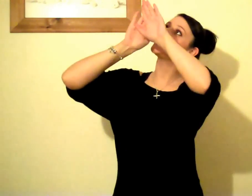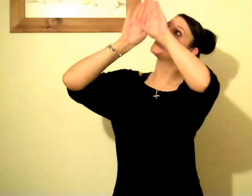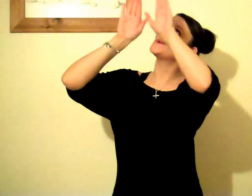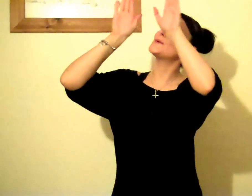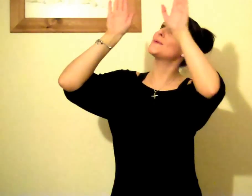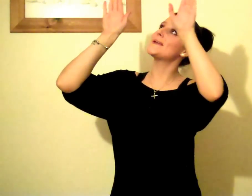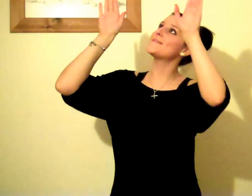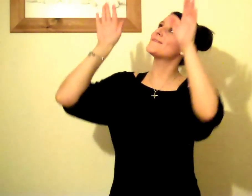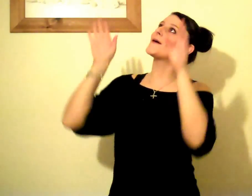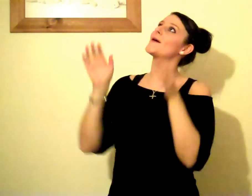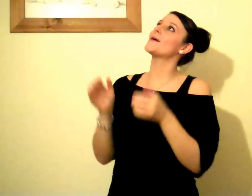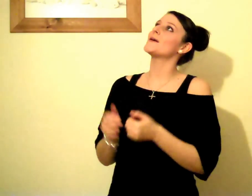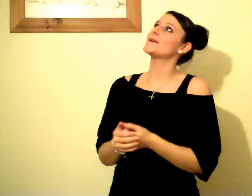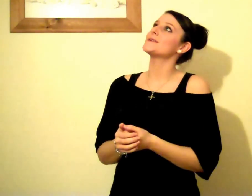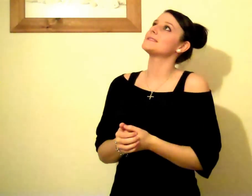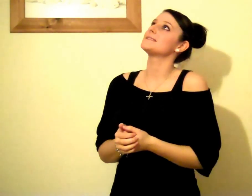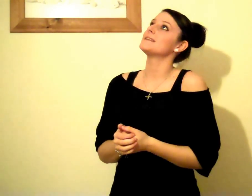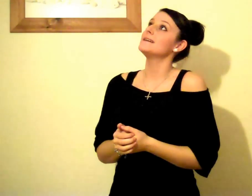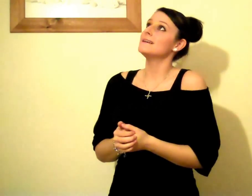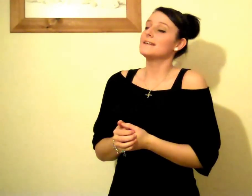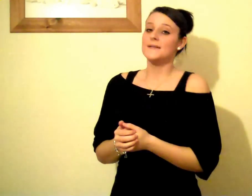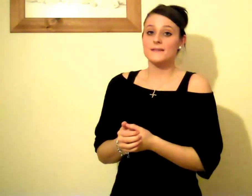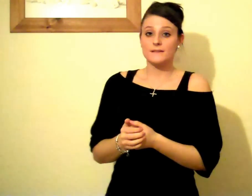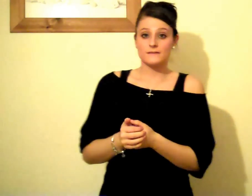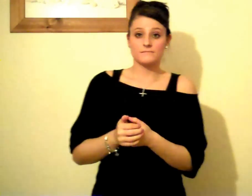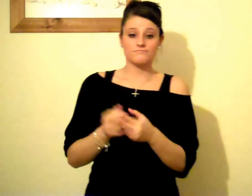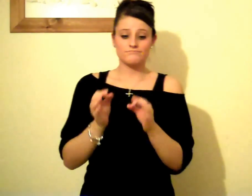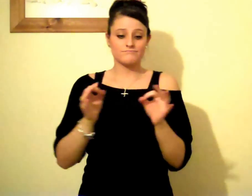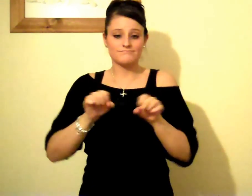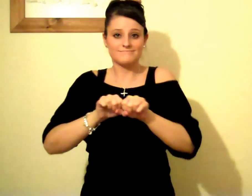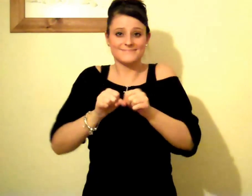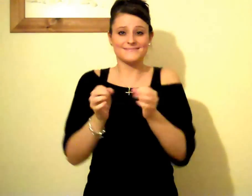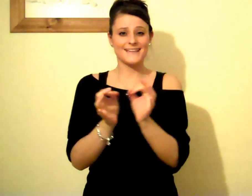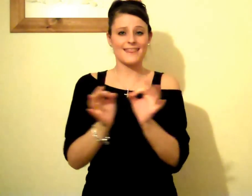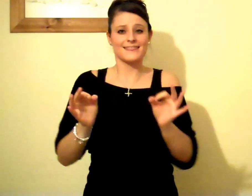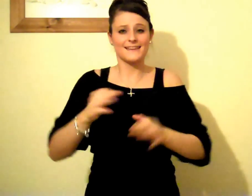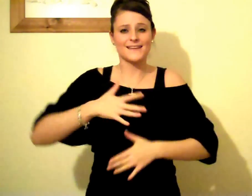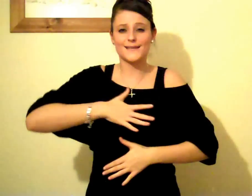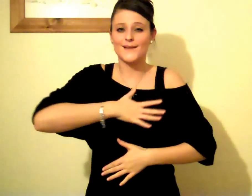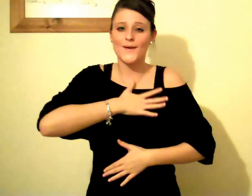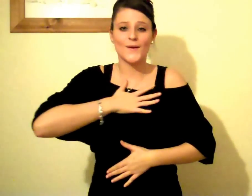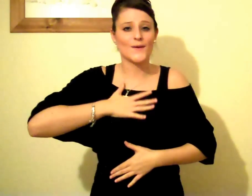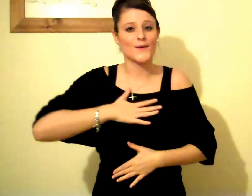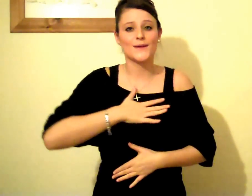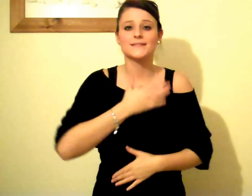universe Where nothing breaks and nothing hurts